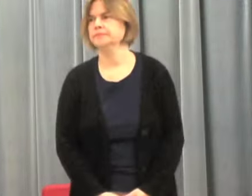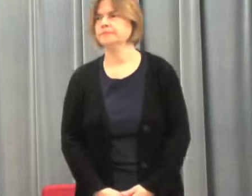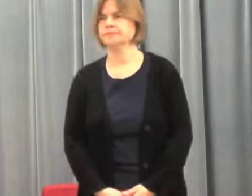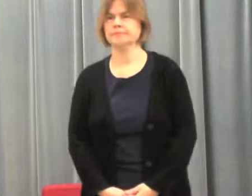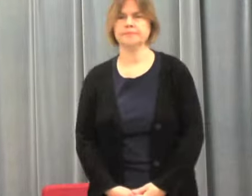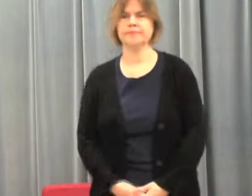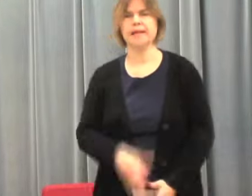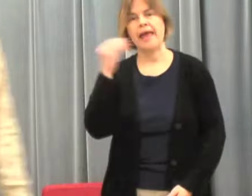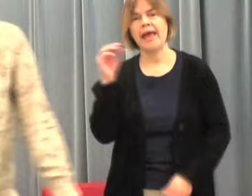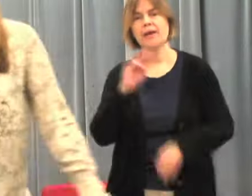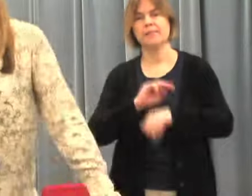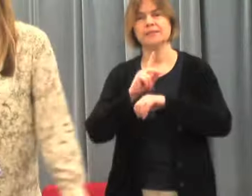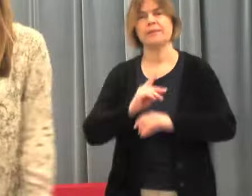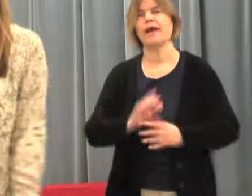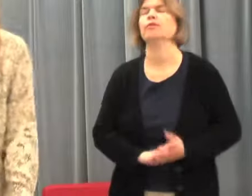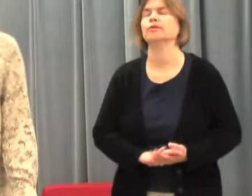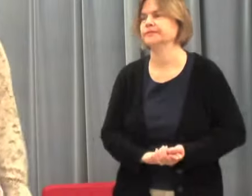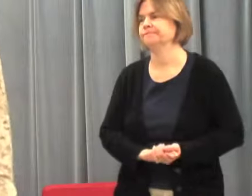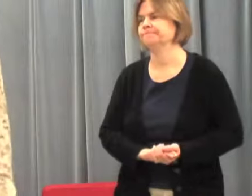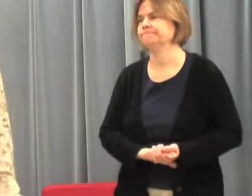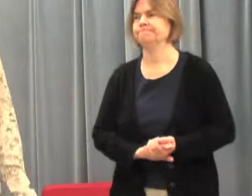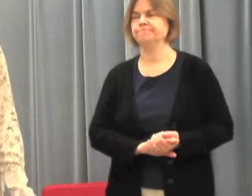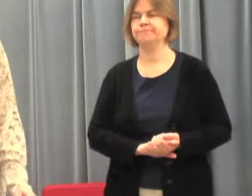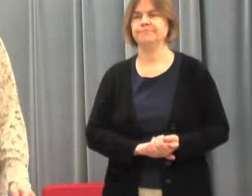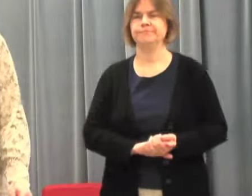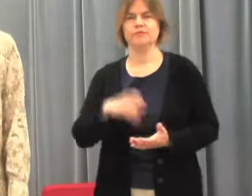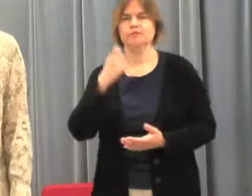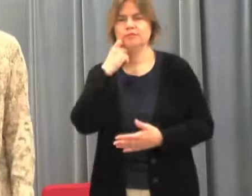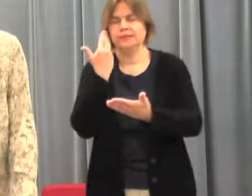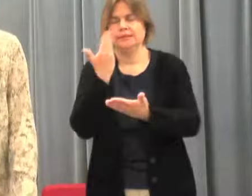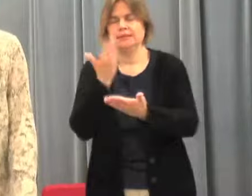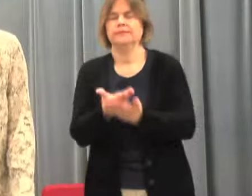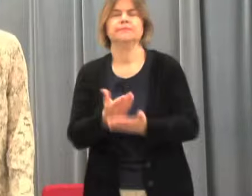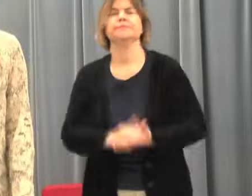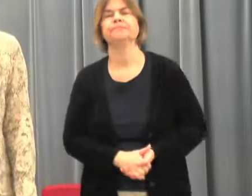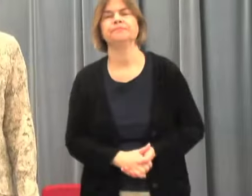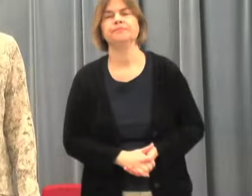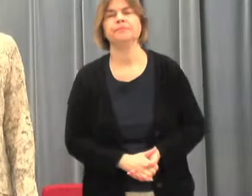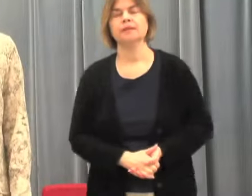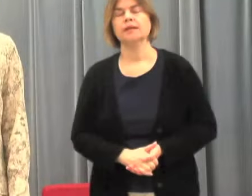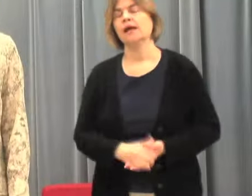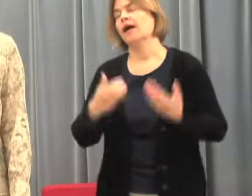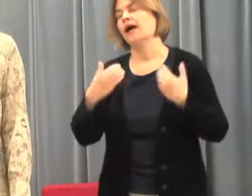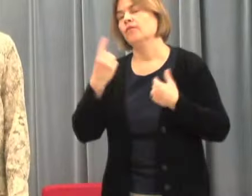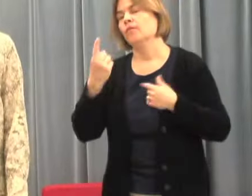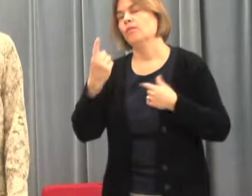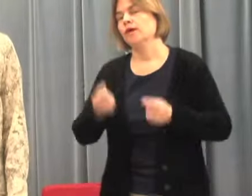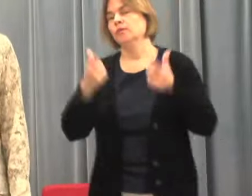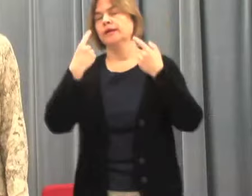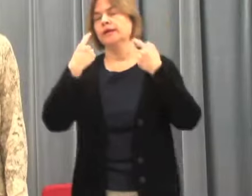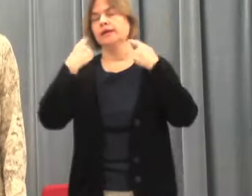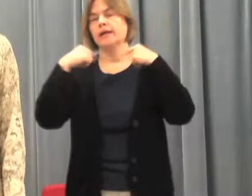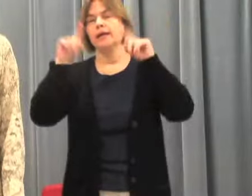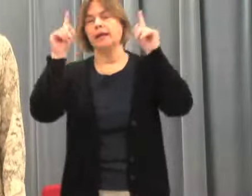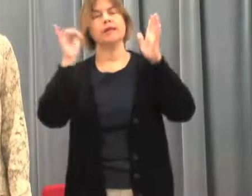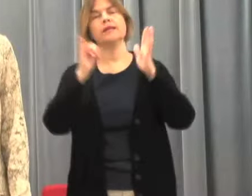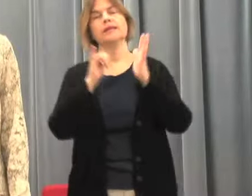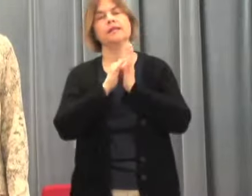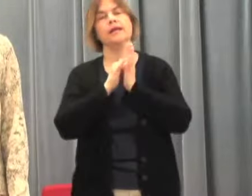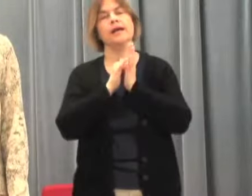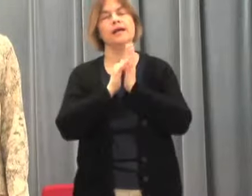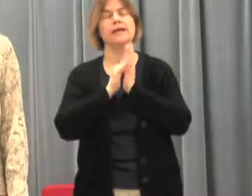And Mrs. Powers. She made it just in time. I just have one quick announcement that is